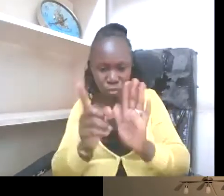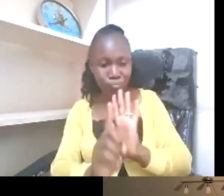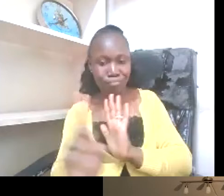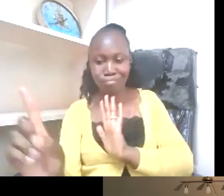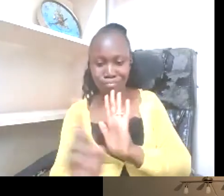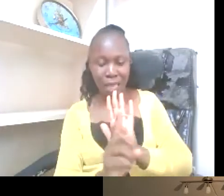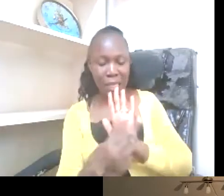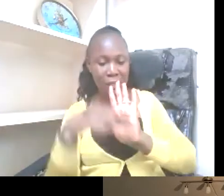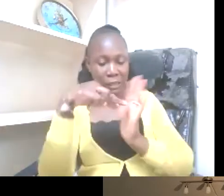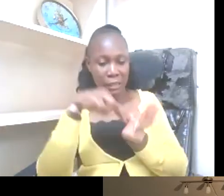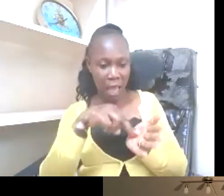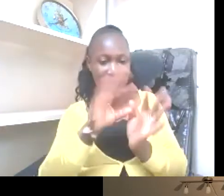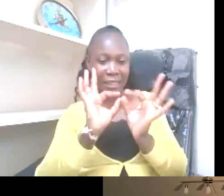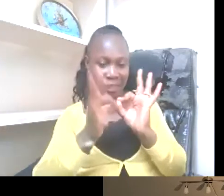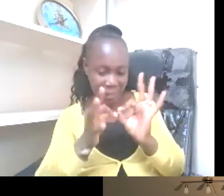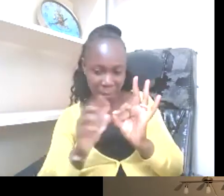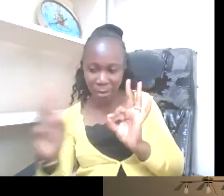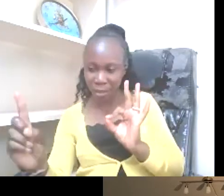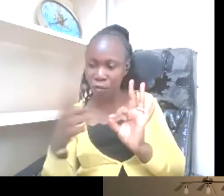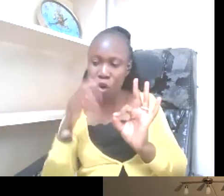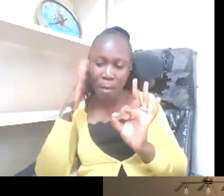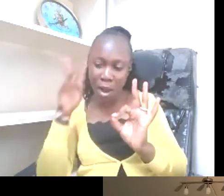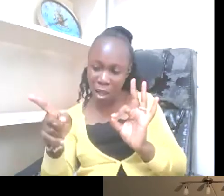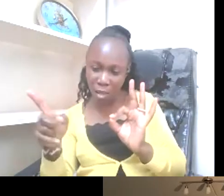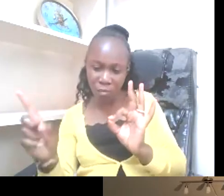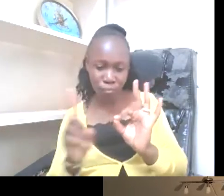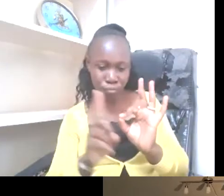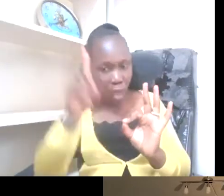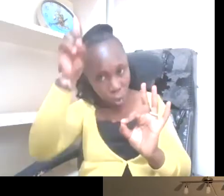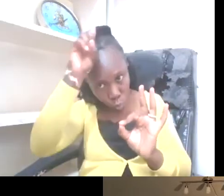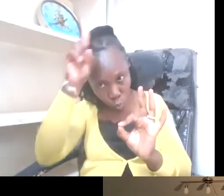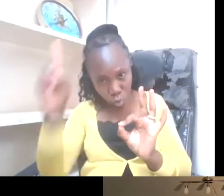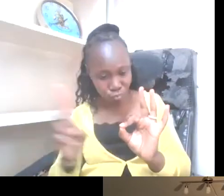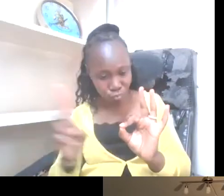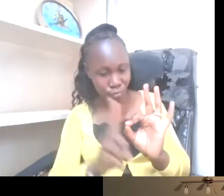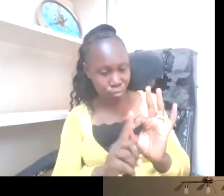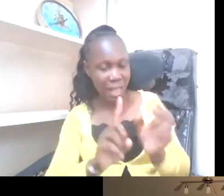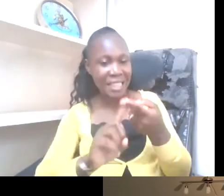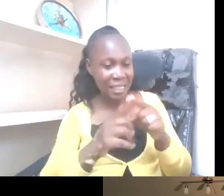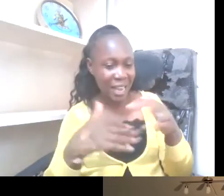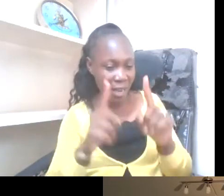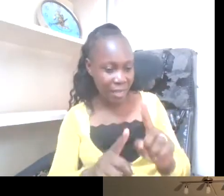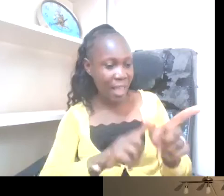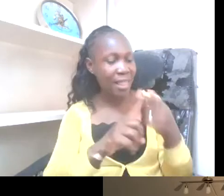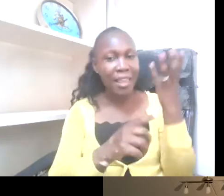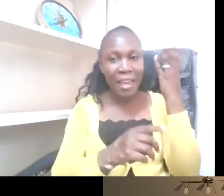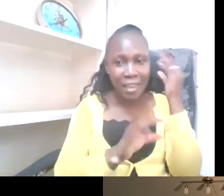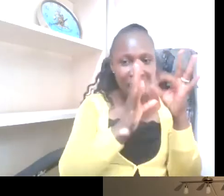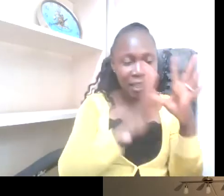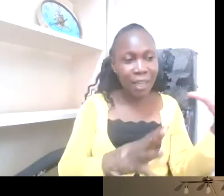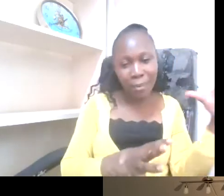their home signs into standard sign language and therefore then she'll pick up the standard sign language and voice it in English.